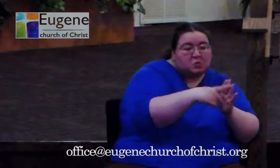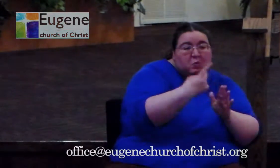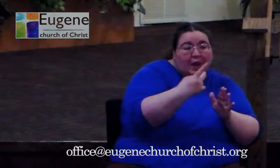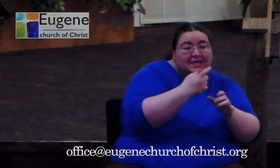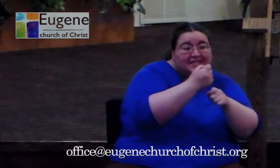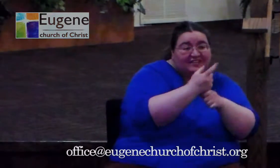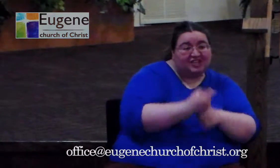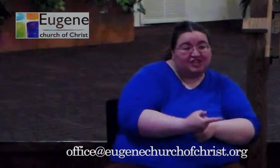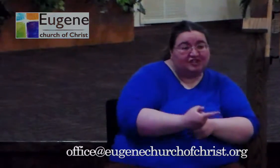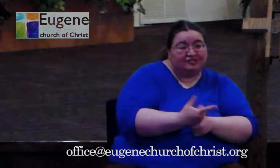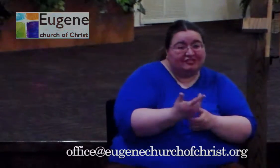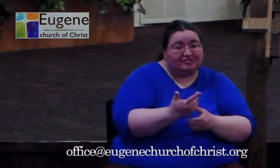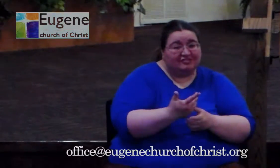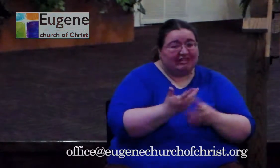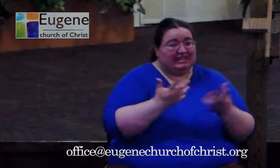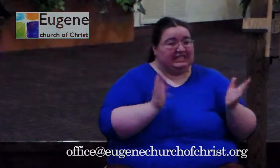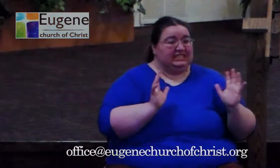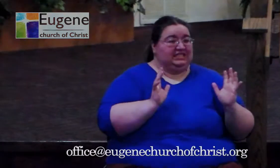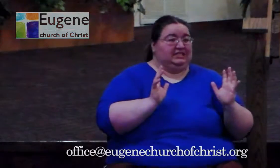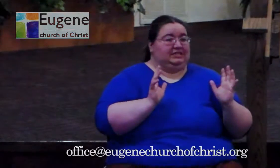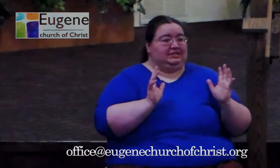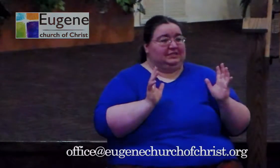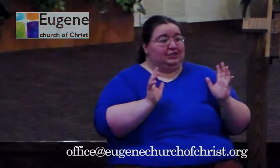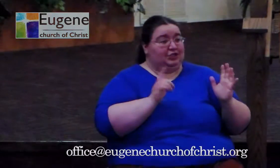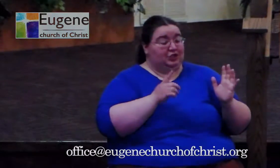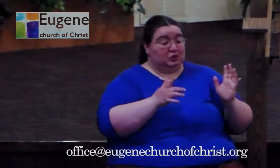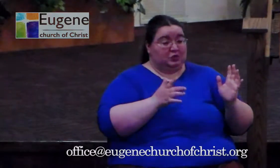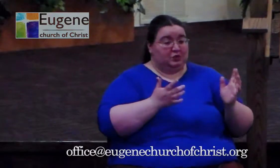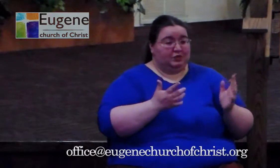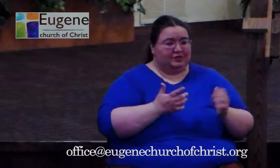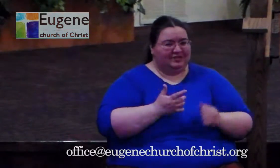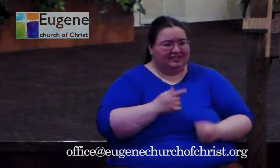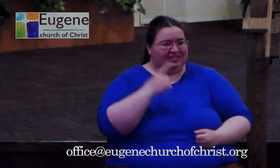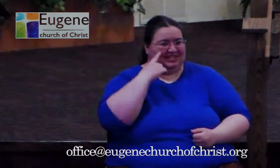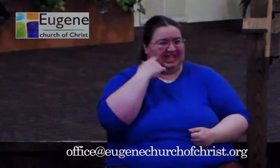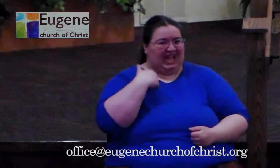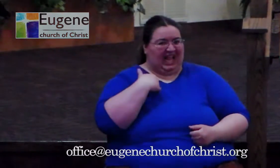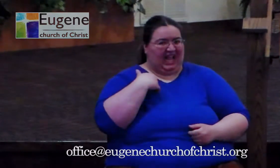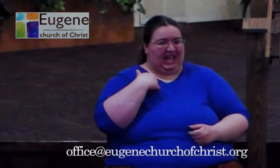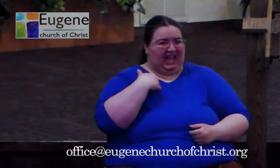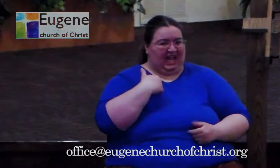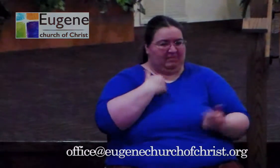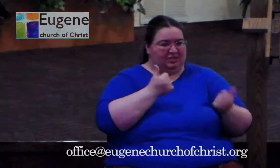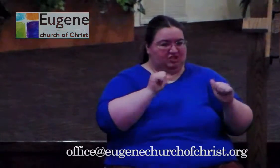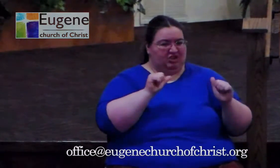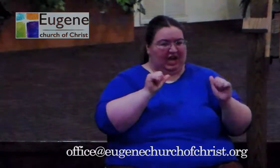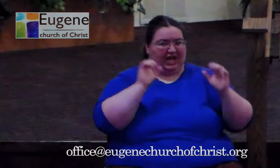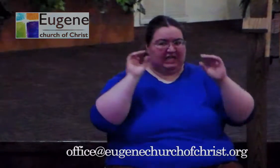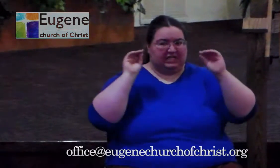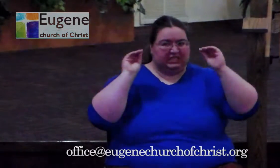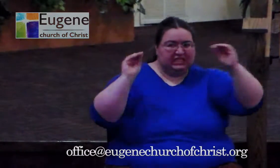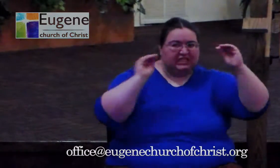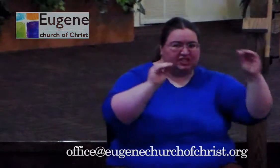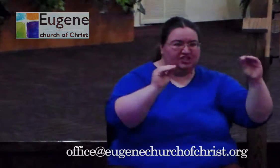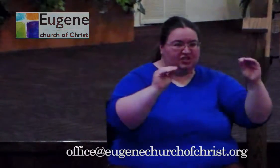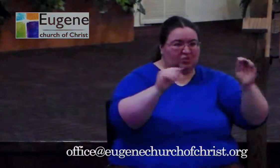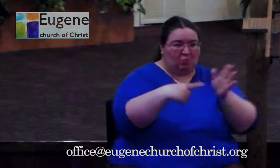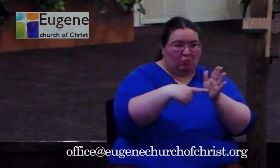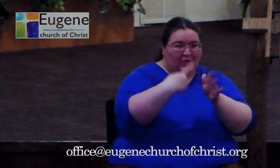annual kind of thing. And it gives you the impression that, are we just going to try to tell people about Jesus once or twice a year or three times a year? And I hope